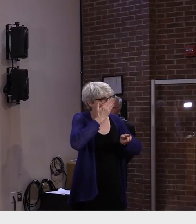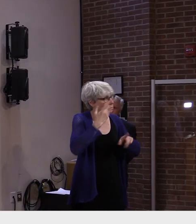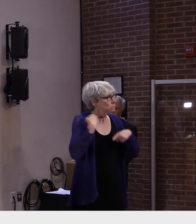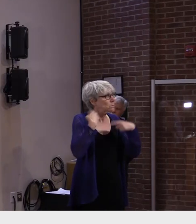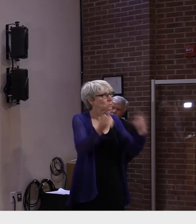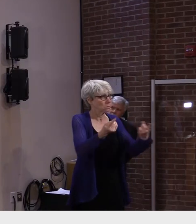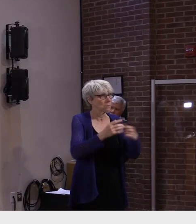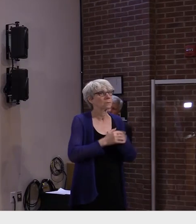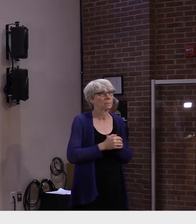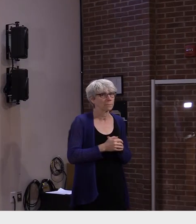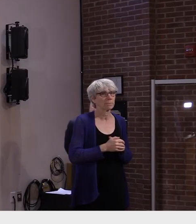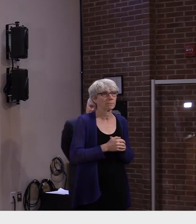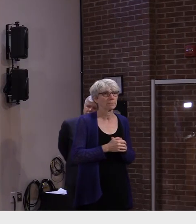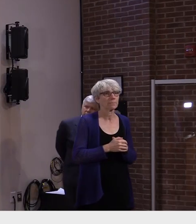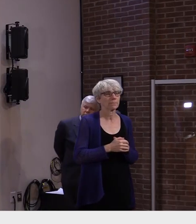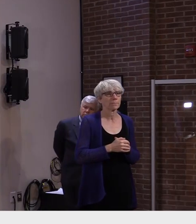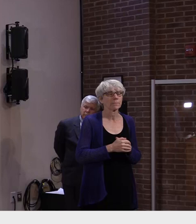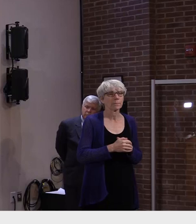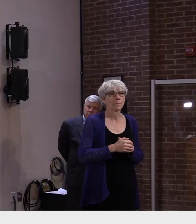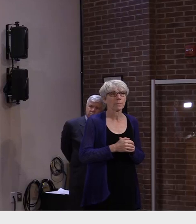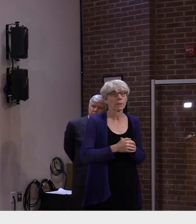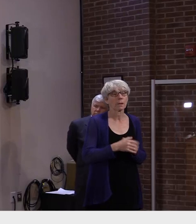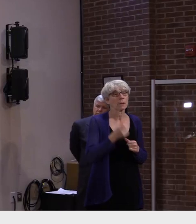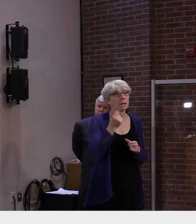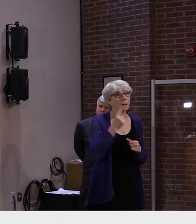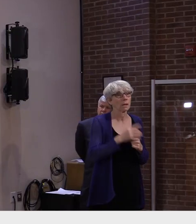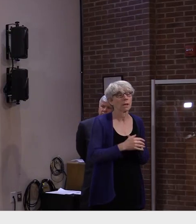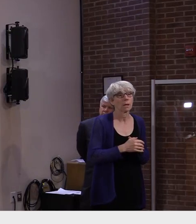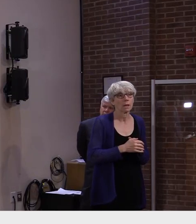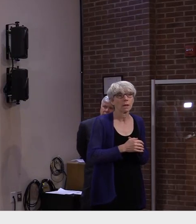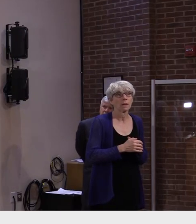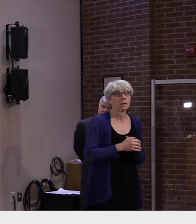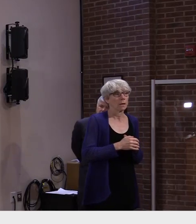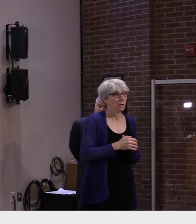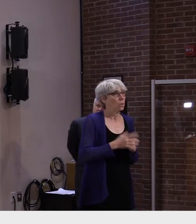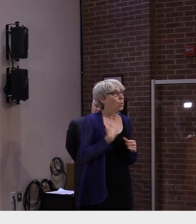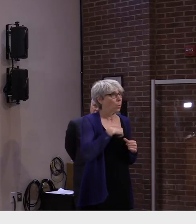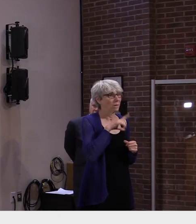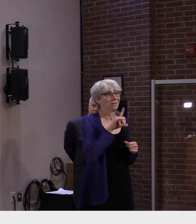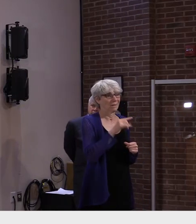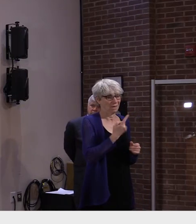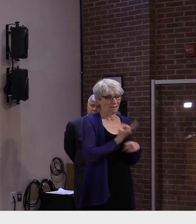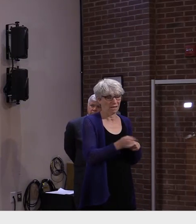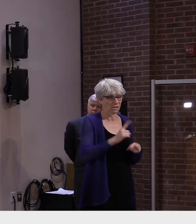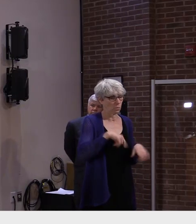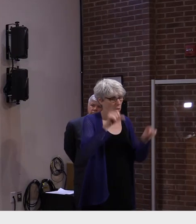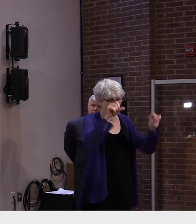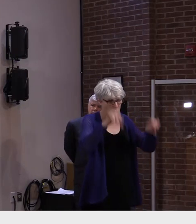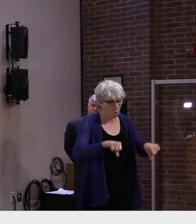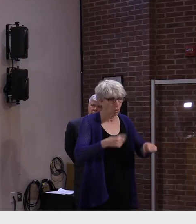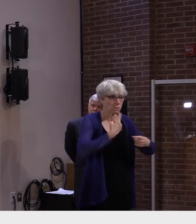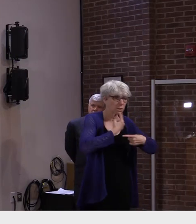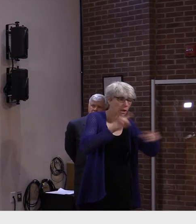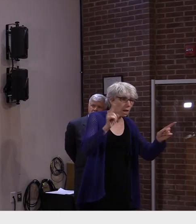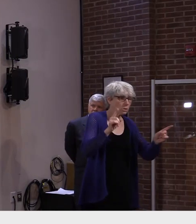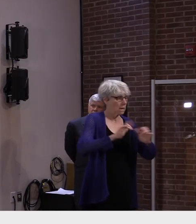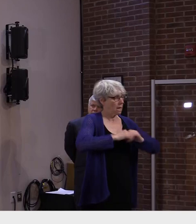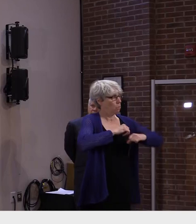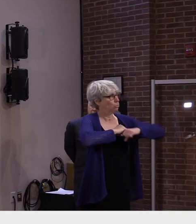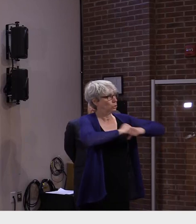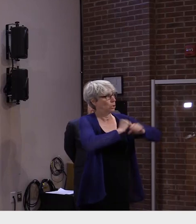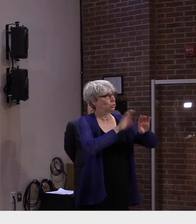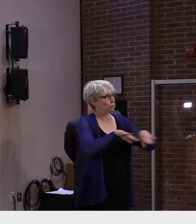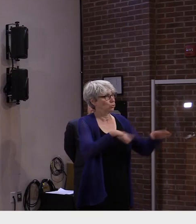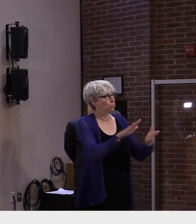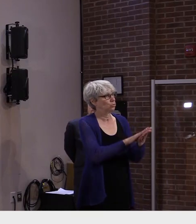vaccine efforts. But the guidance was very specific about ways to help protect children as school reopens.